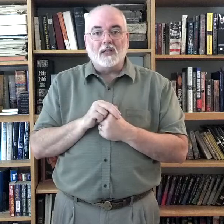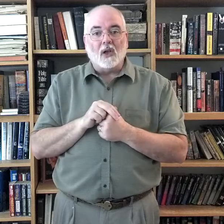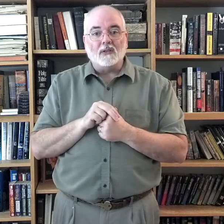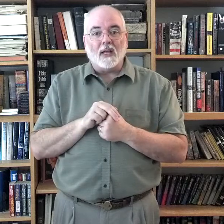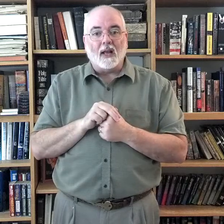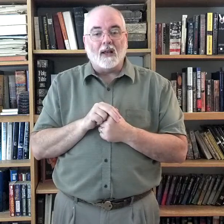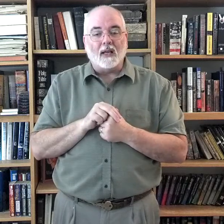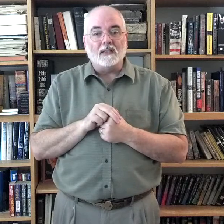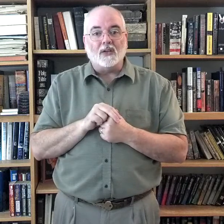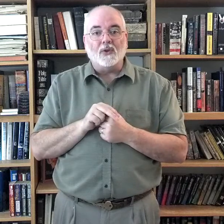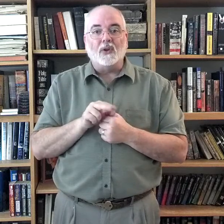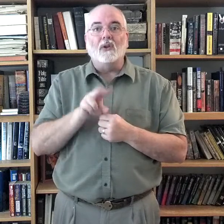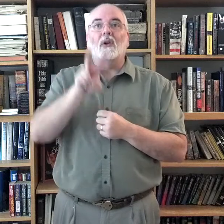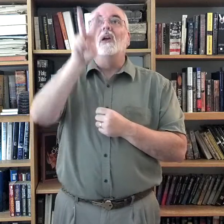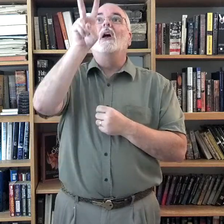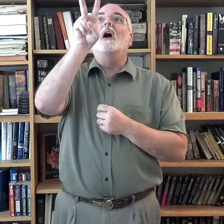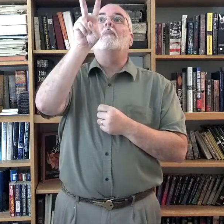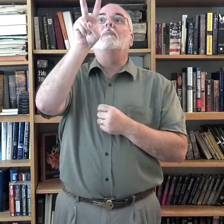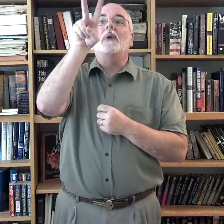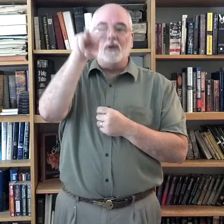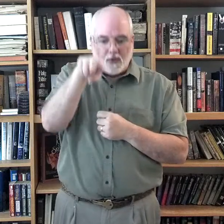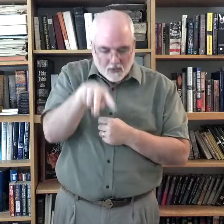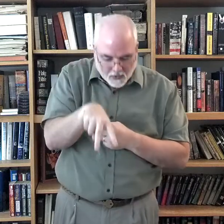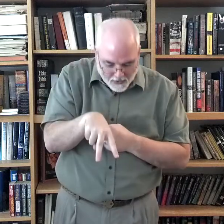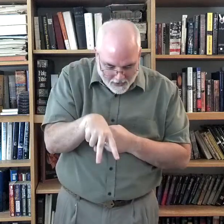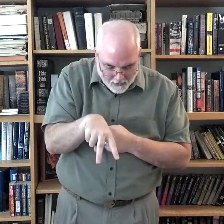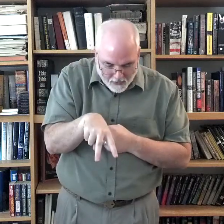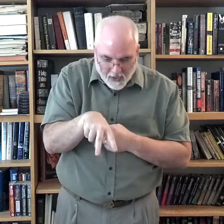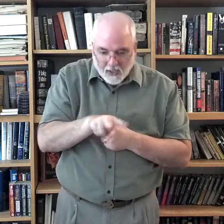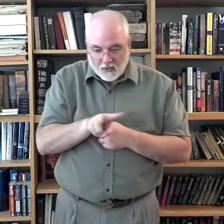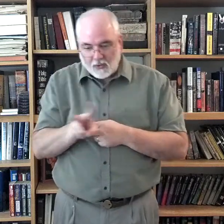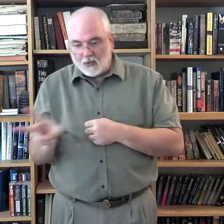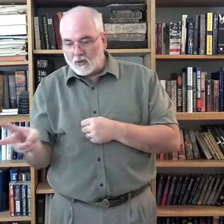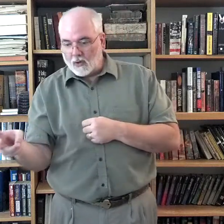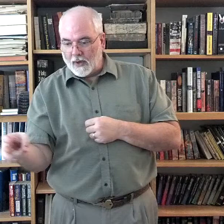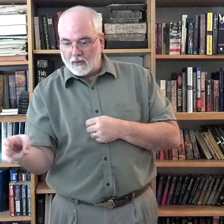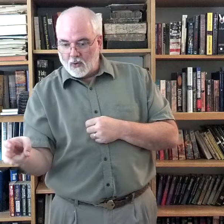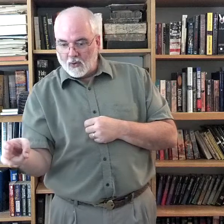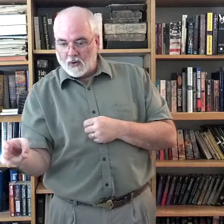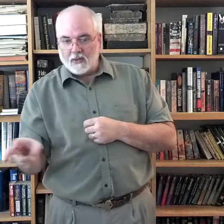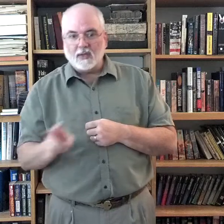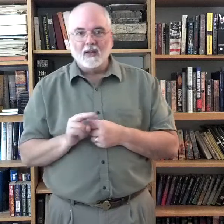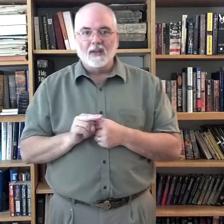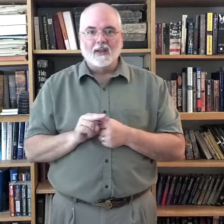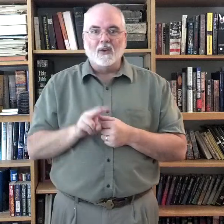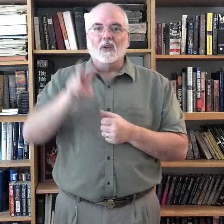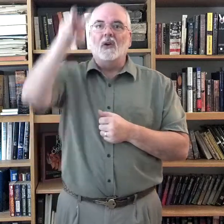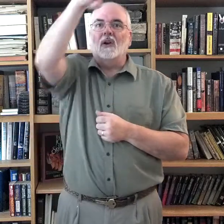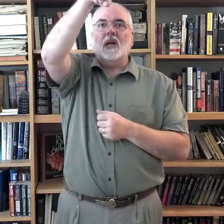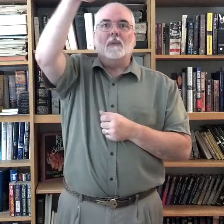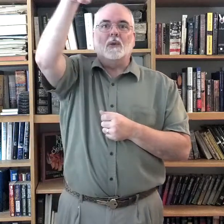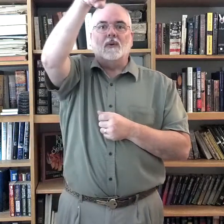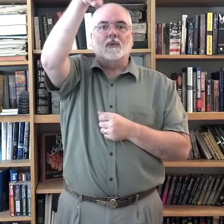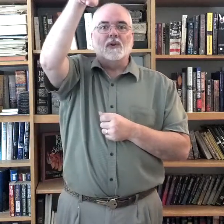it's also kind of nice because you can look up and you can look down. You can look around corners. You can look on top of the refrigerator.